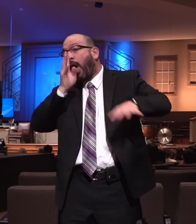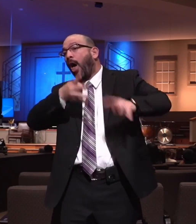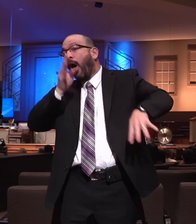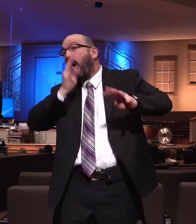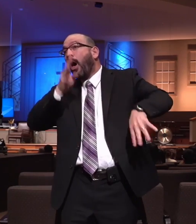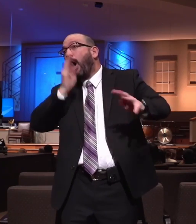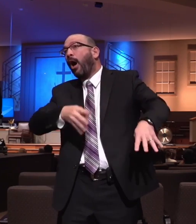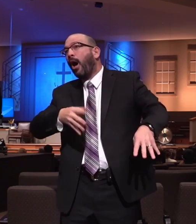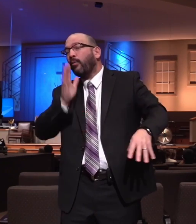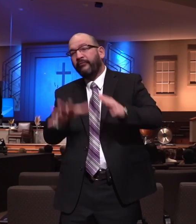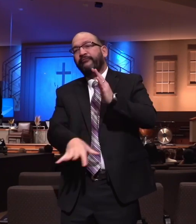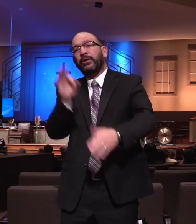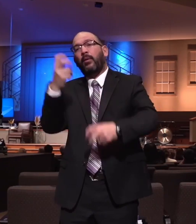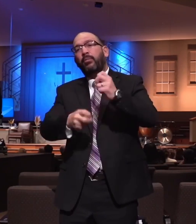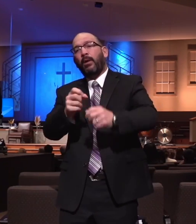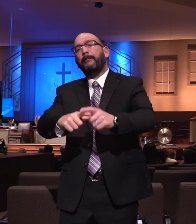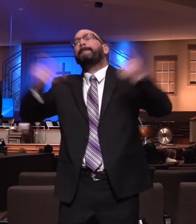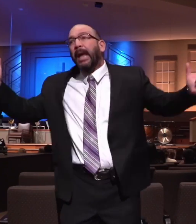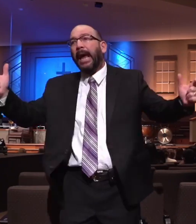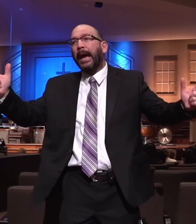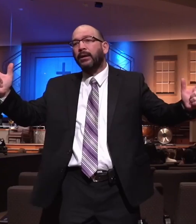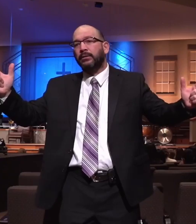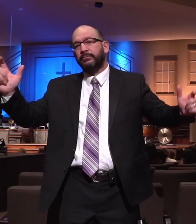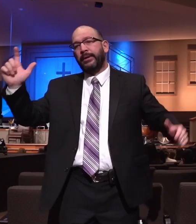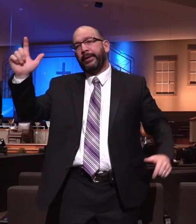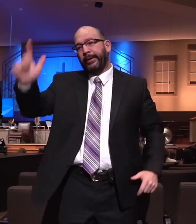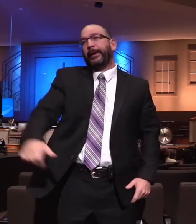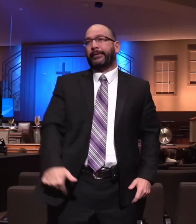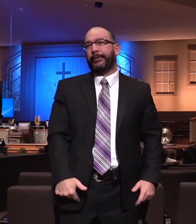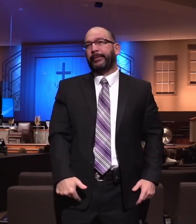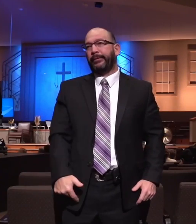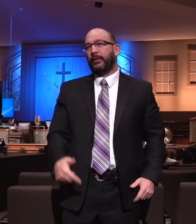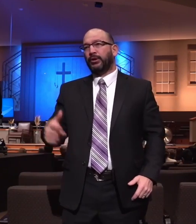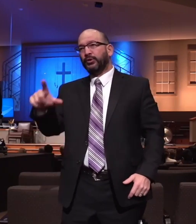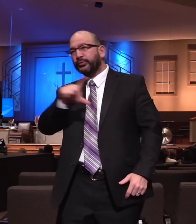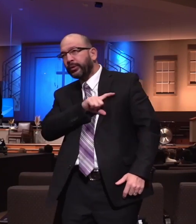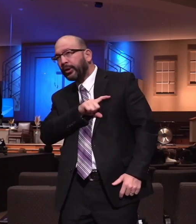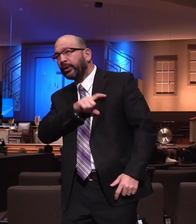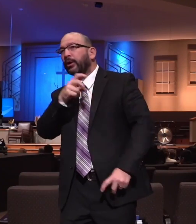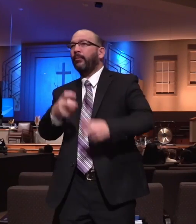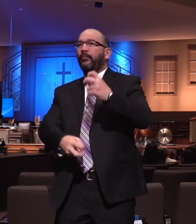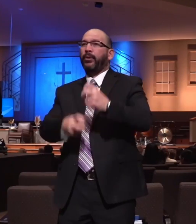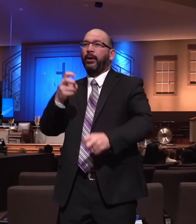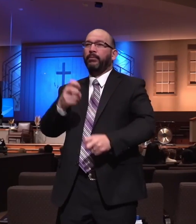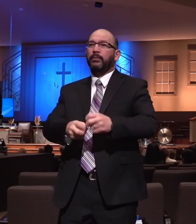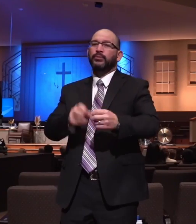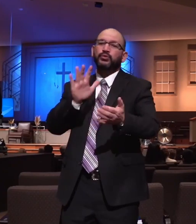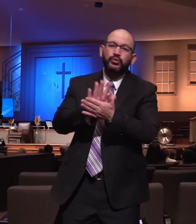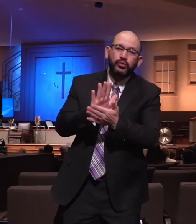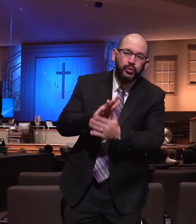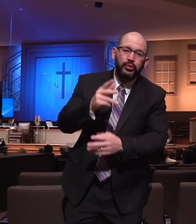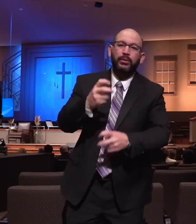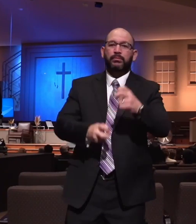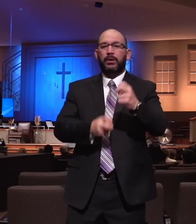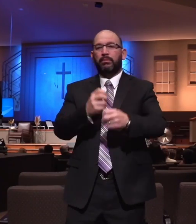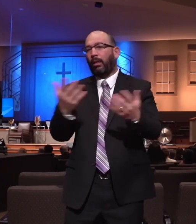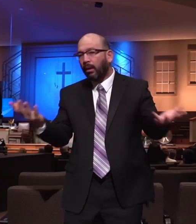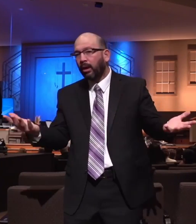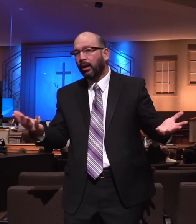come to. And it normally is the fact that there hasn't been a lot of singular, small assessments going on along the way, just a lot